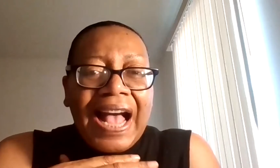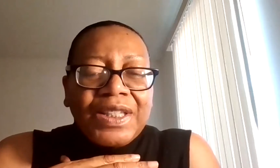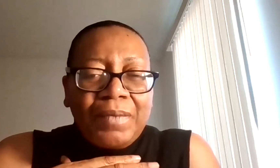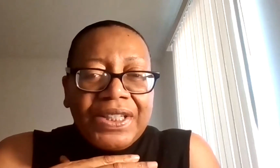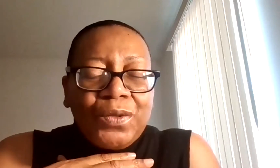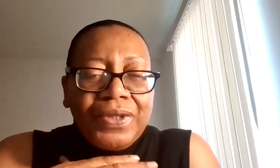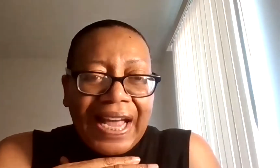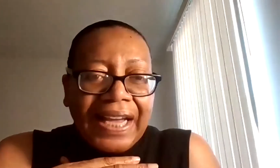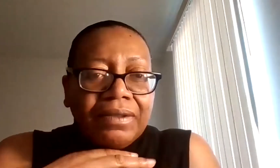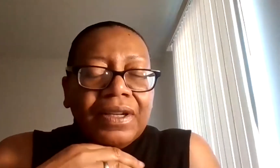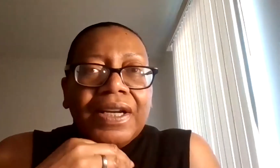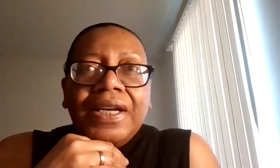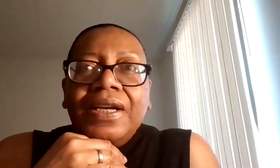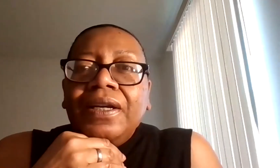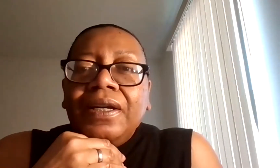someone ask me today.